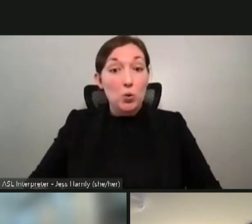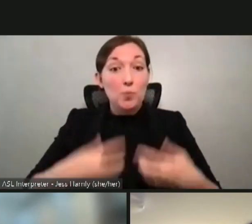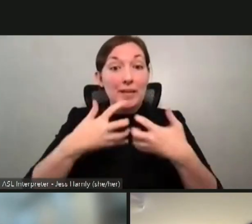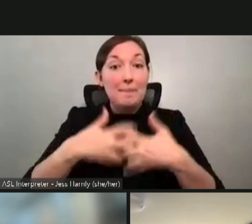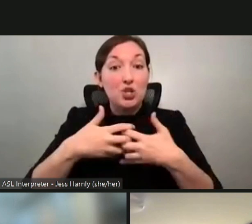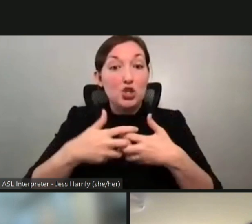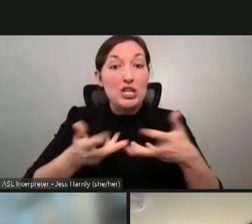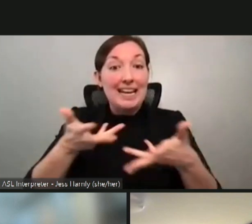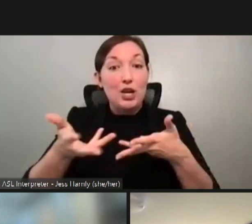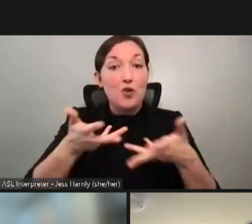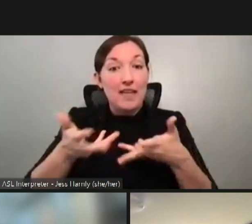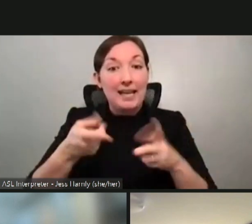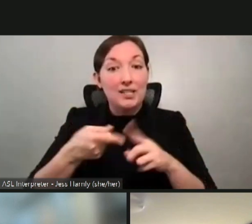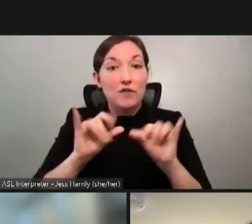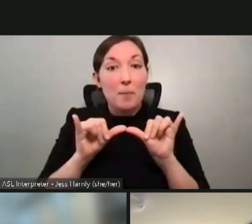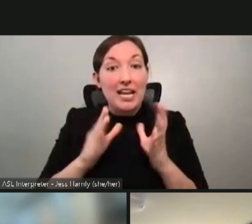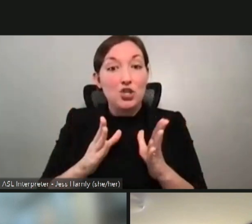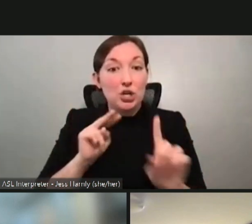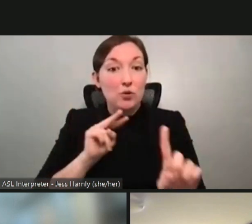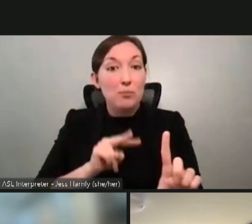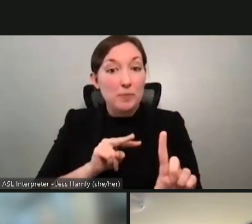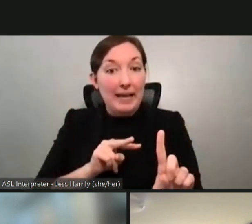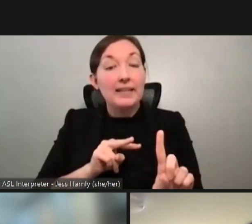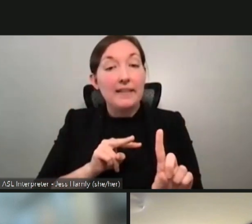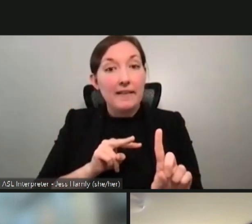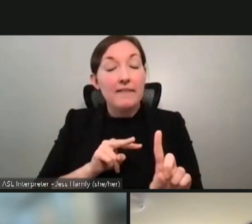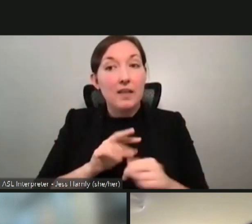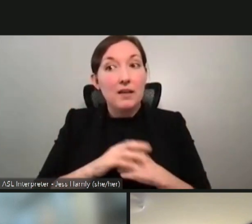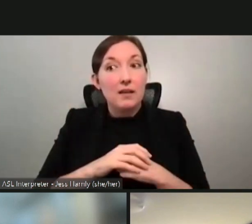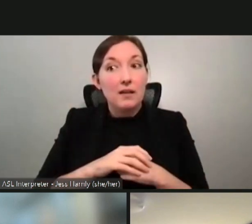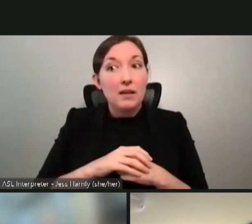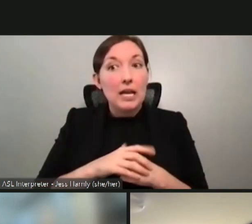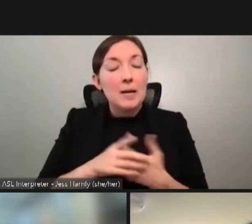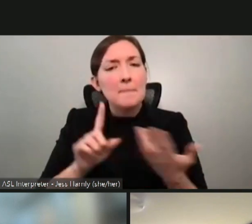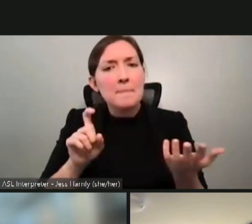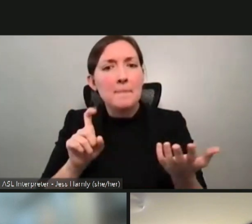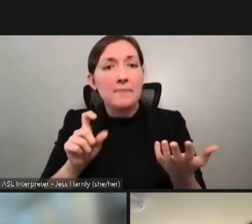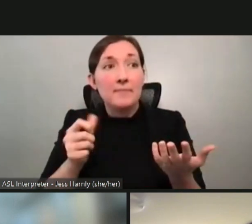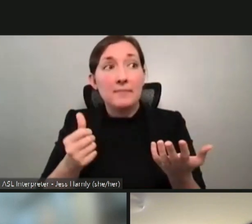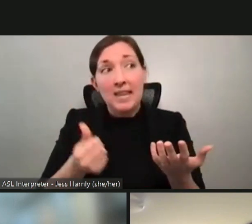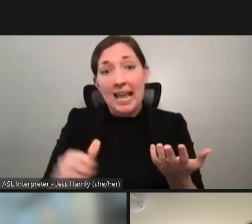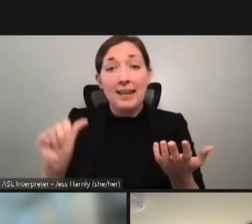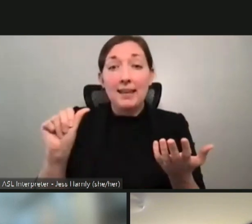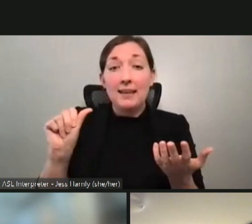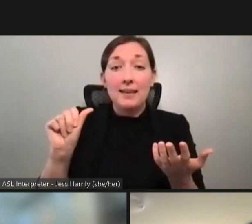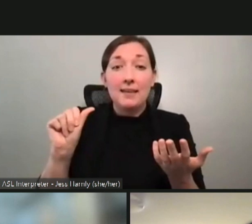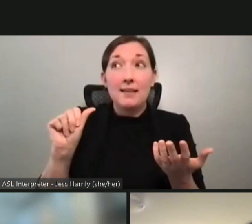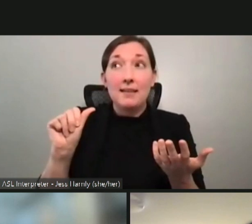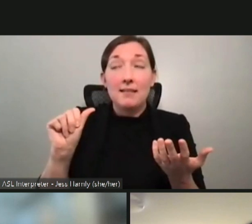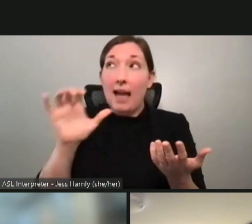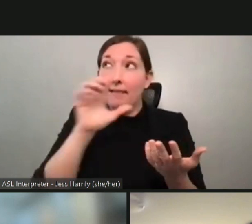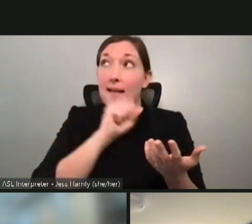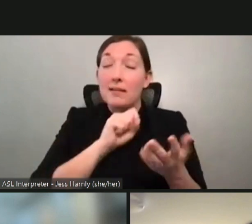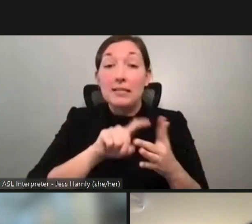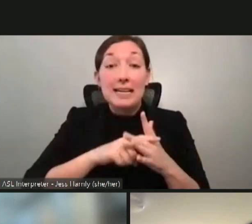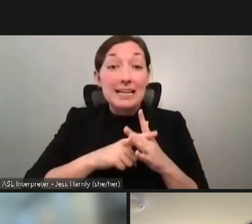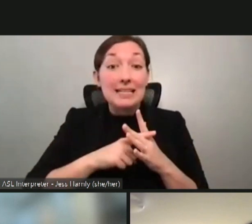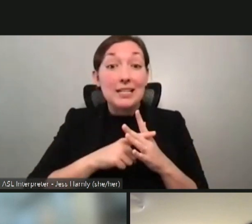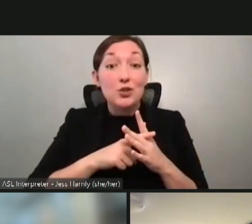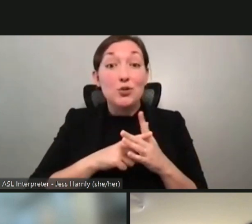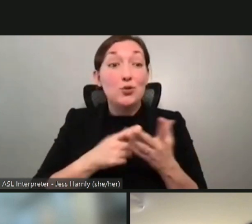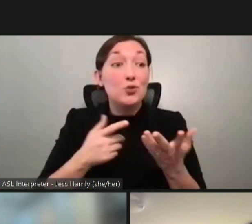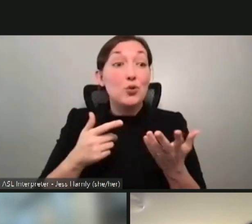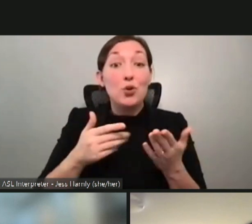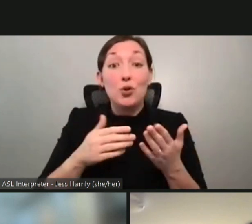from an engineering perspective, has there been any, I guess, initial projects or initiatives